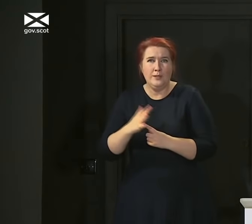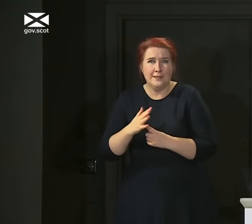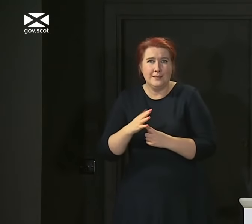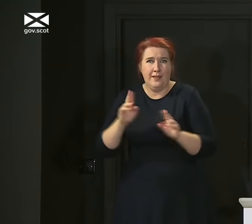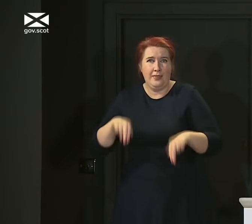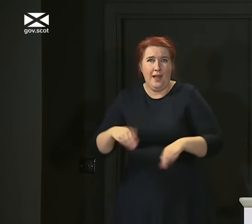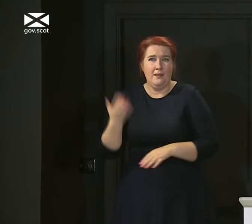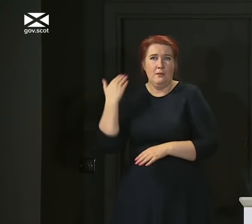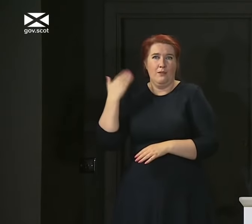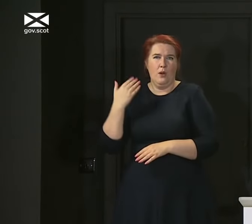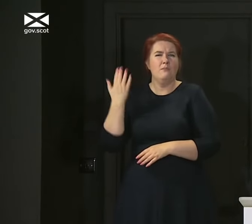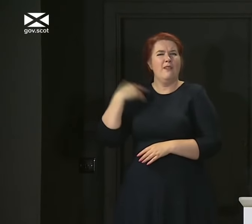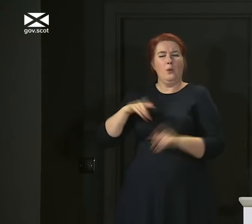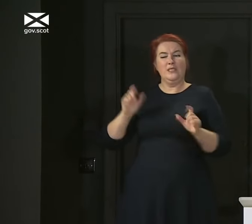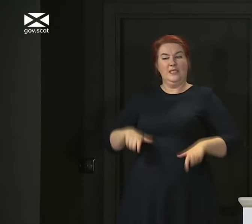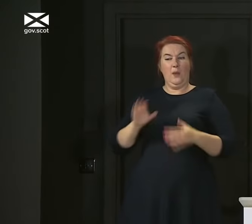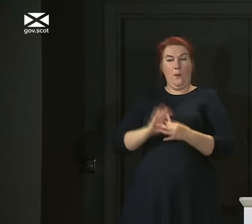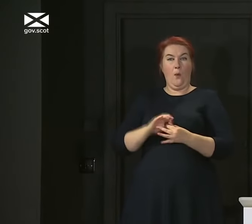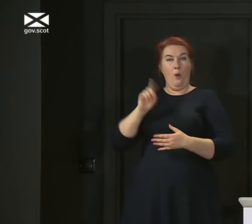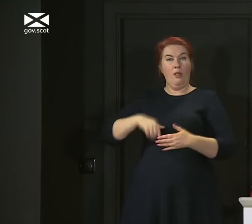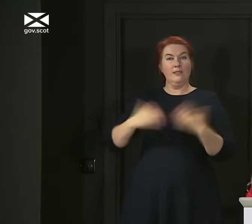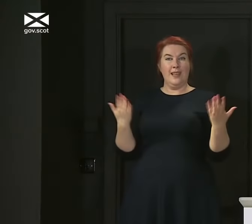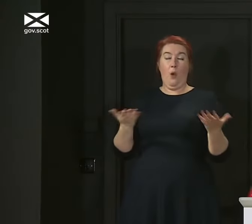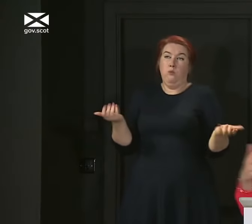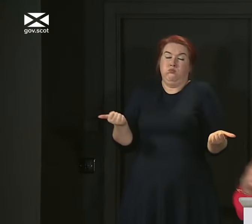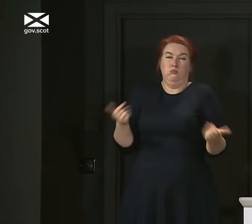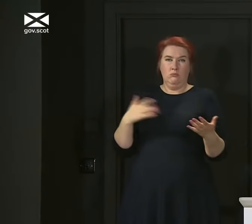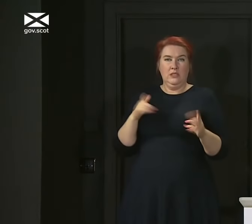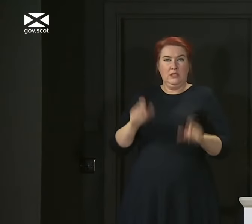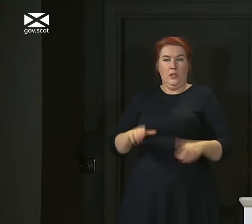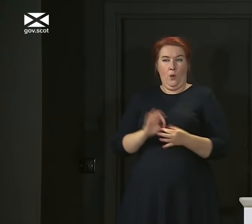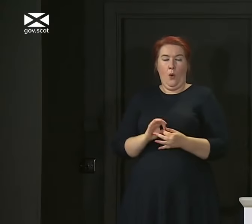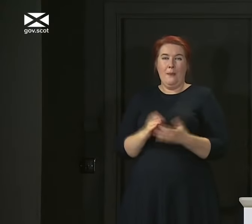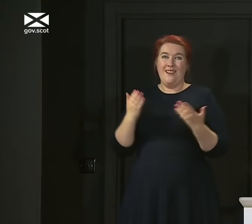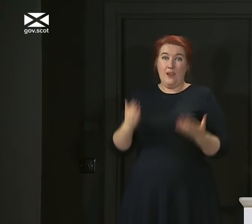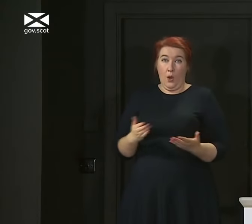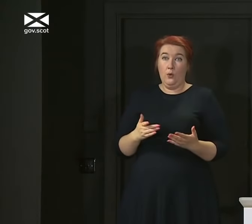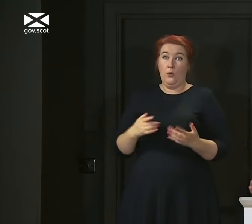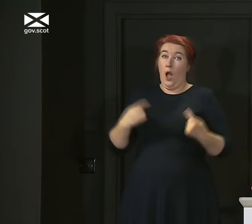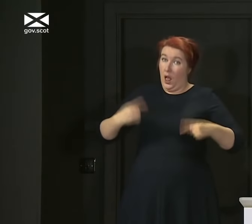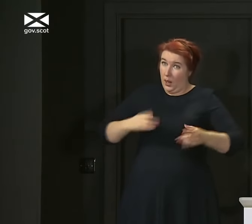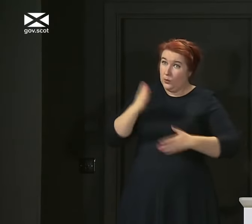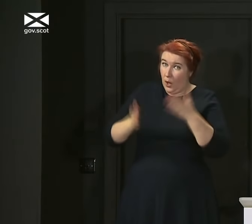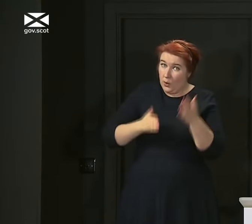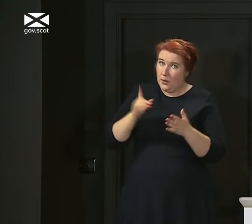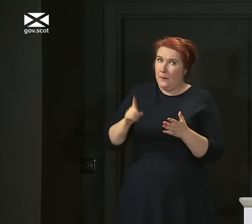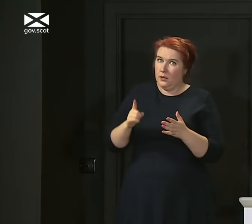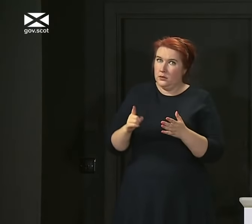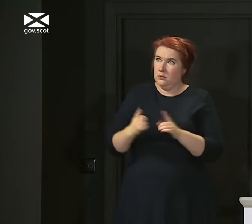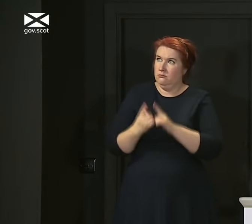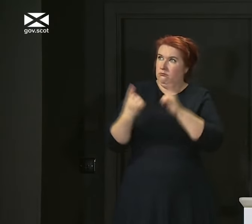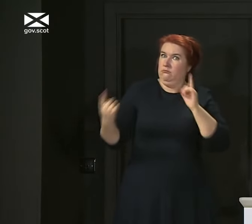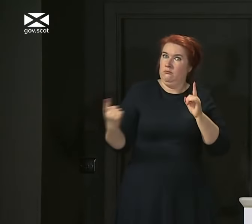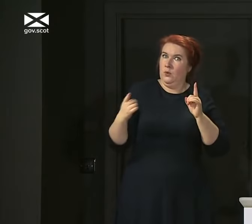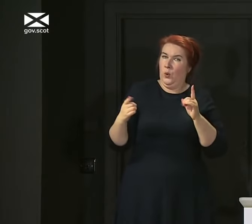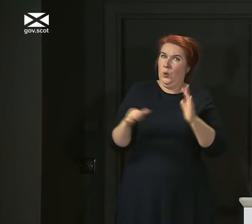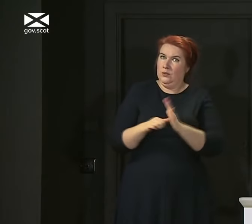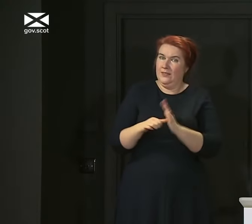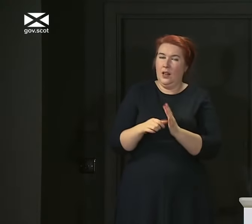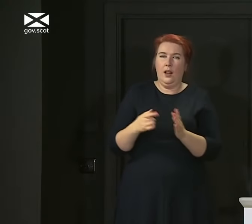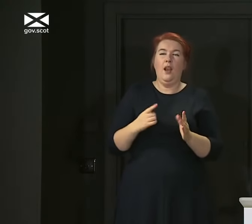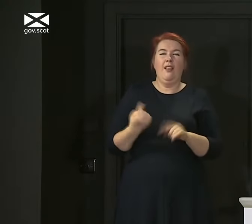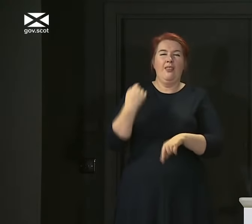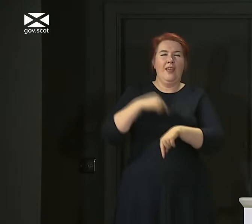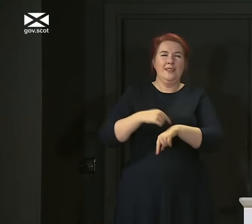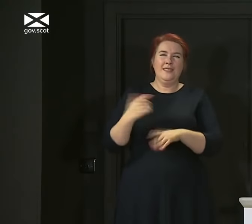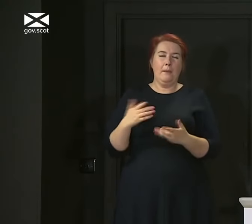basically just telling you to stay at home all day, then telling you to keep physically distant from people in other households wasn't as important because you weren't coming